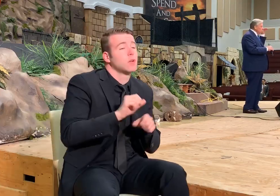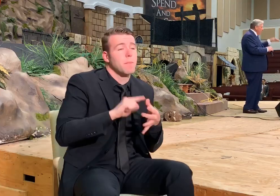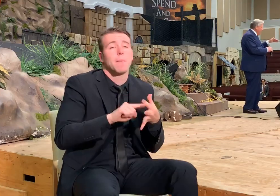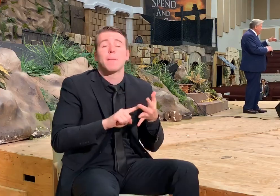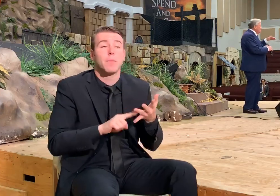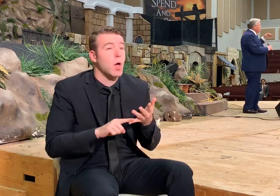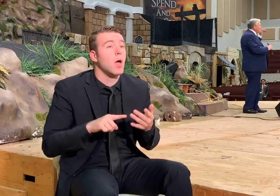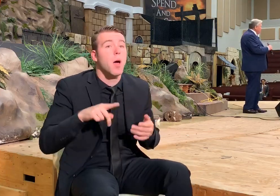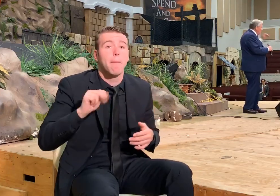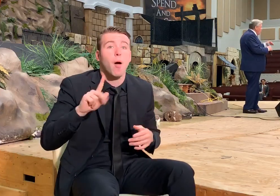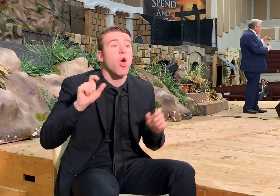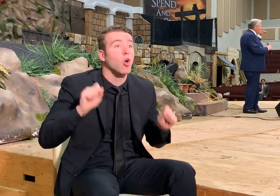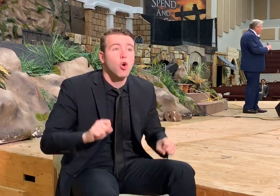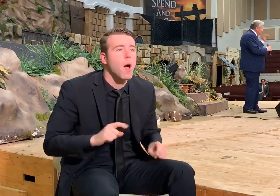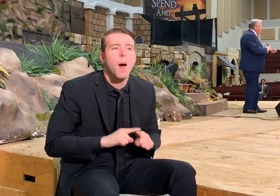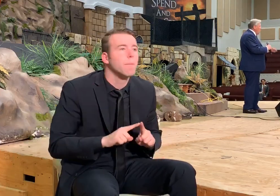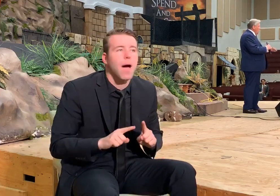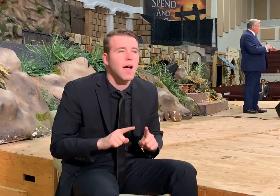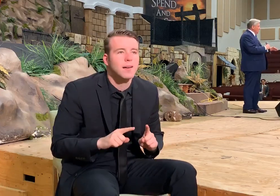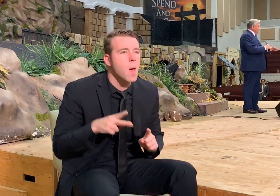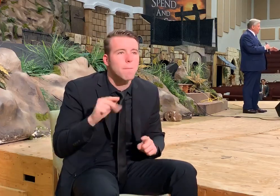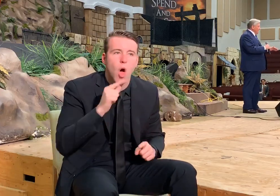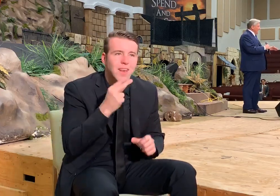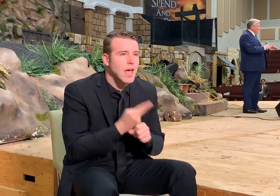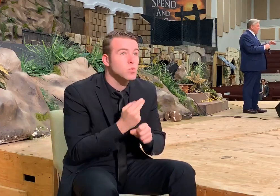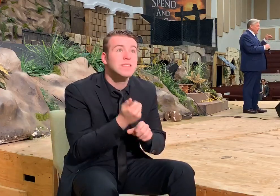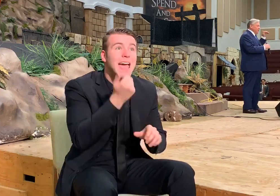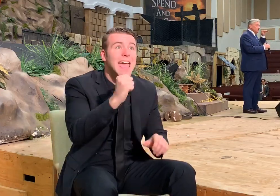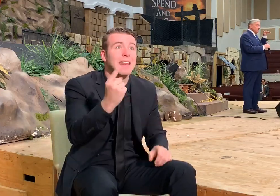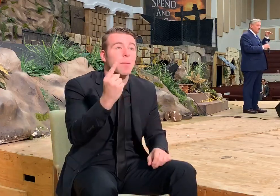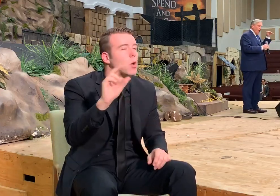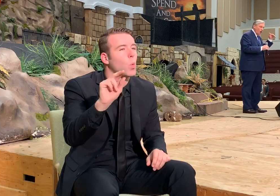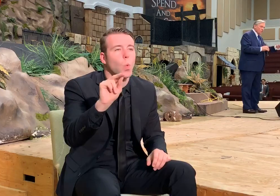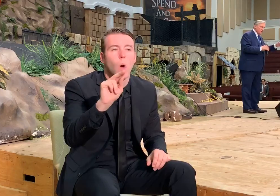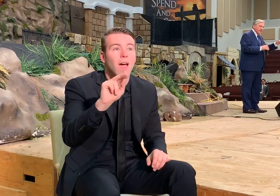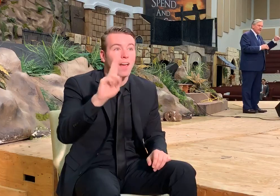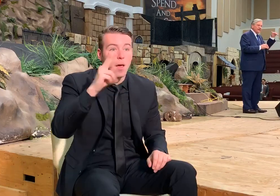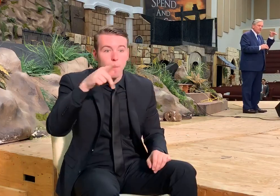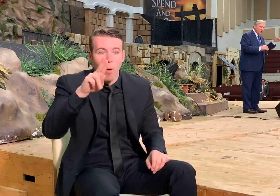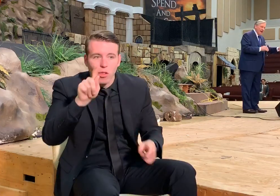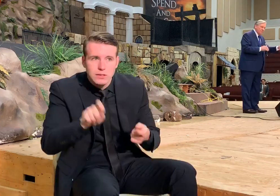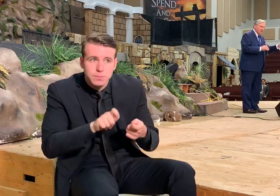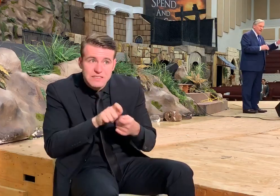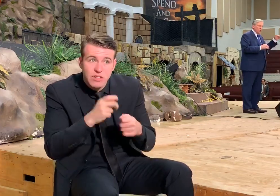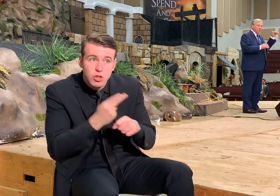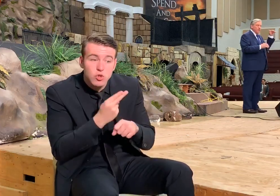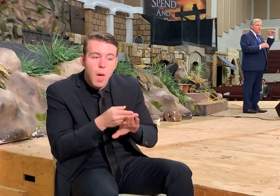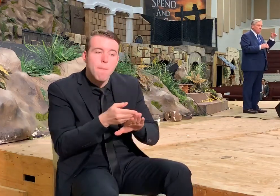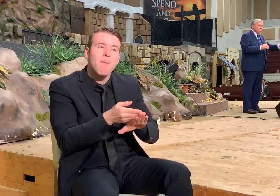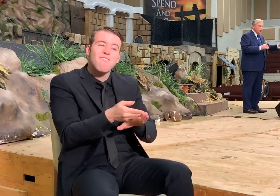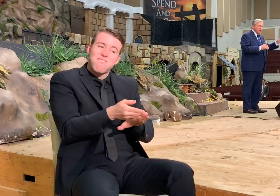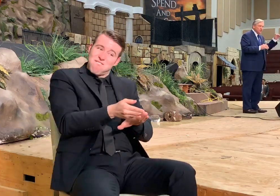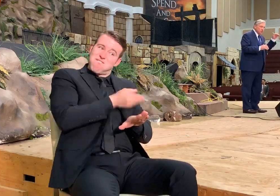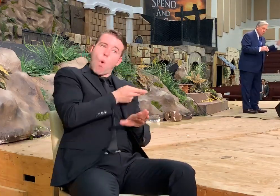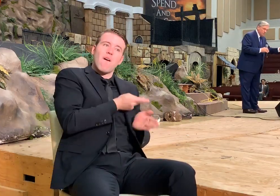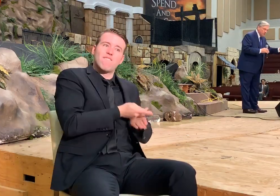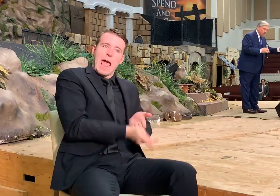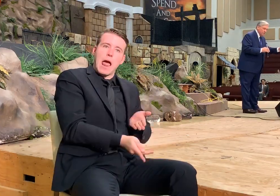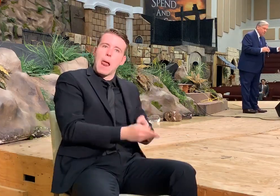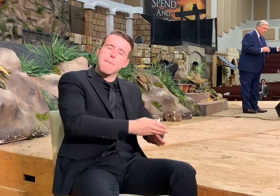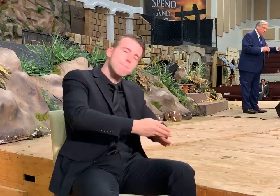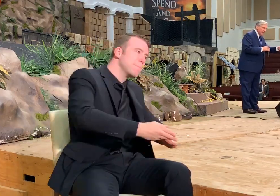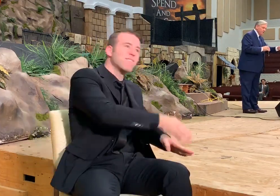didn't. He goes back before the fall. And he uses the only example that could have been used in